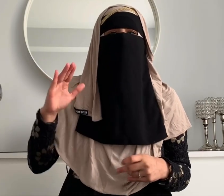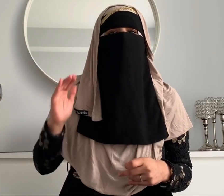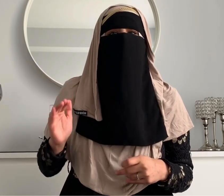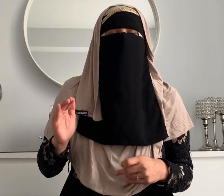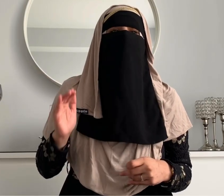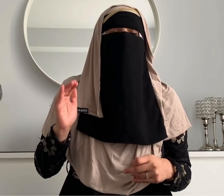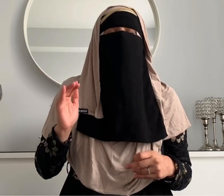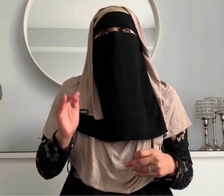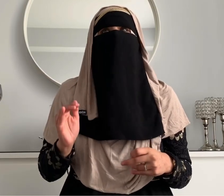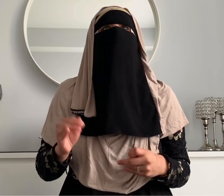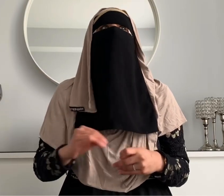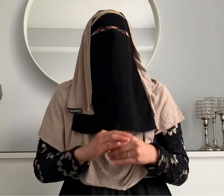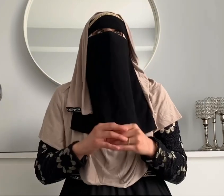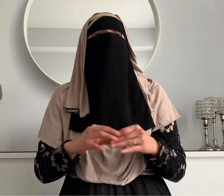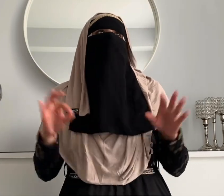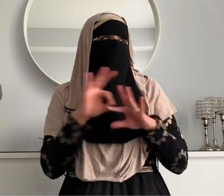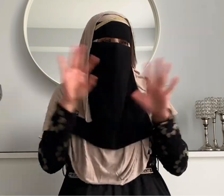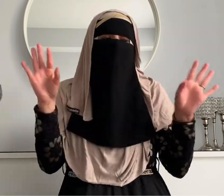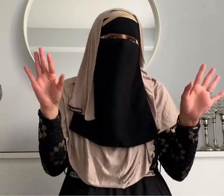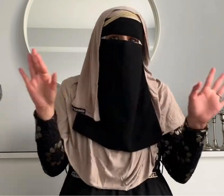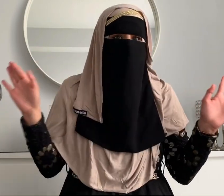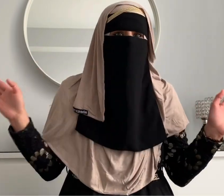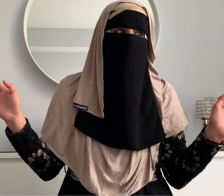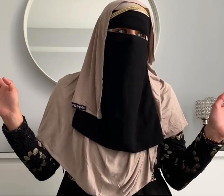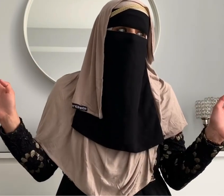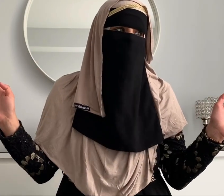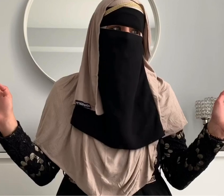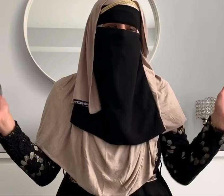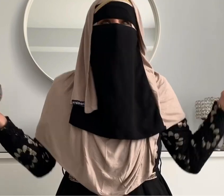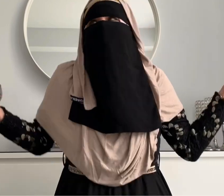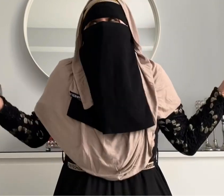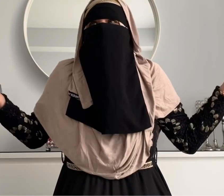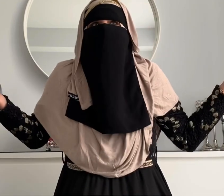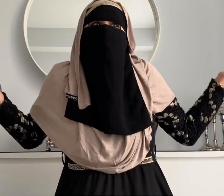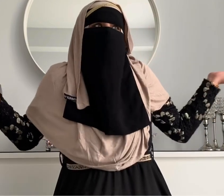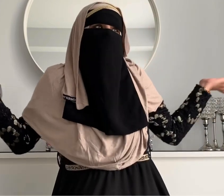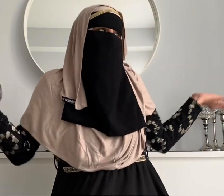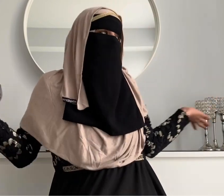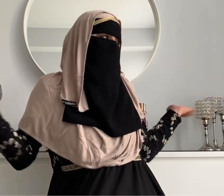months i know six months is like the age to do everything like what do you do before six months